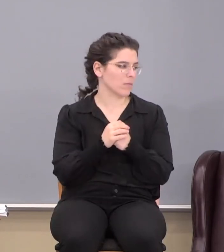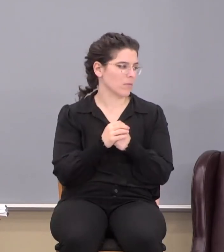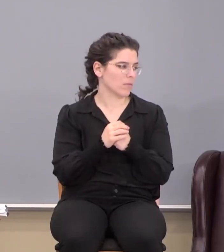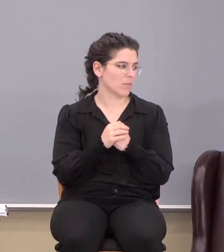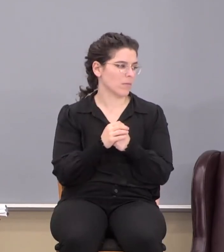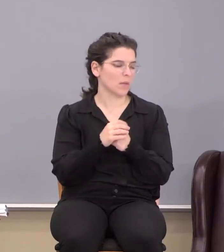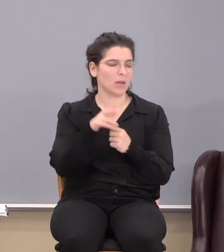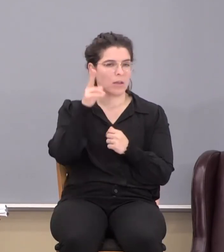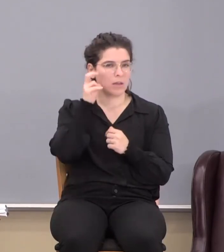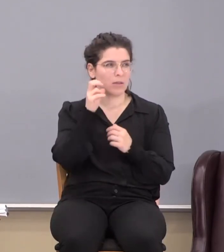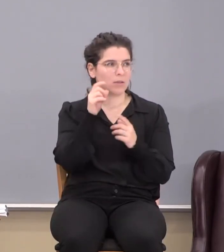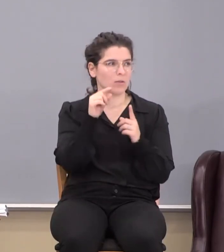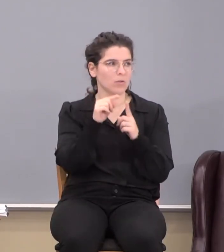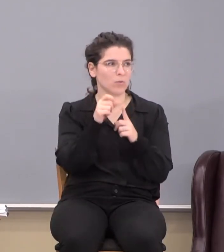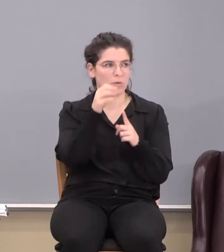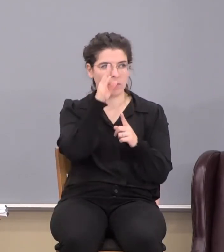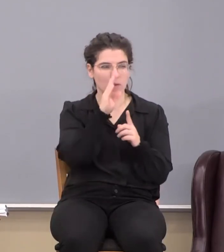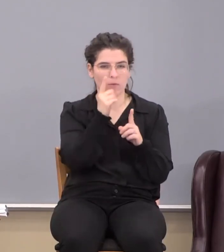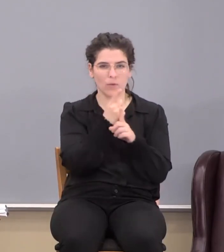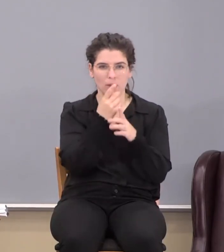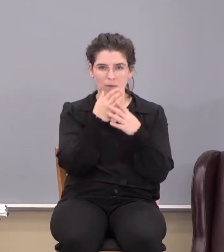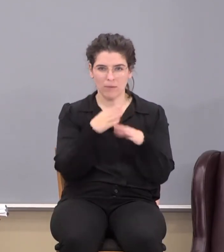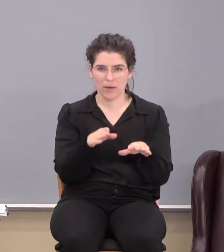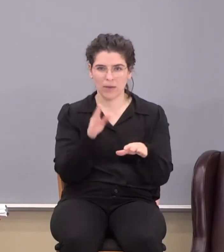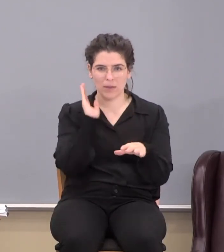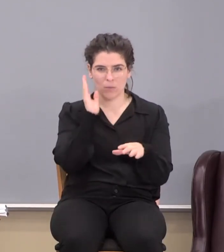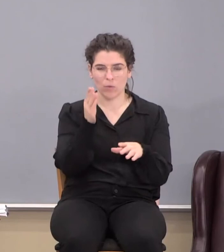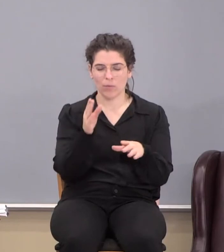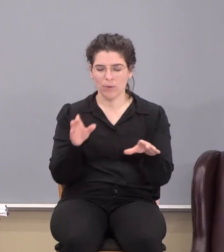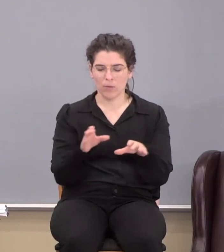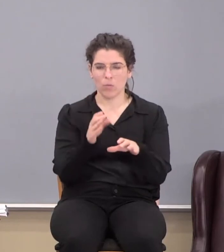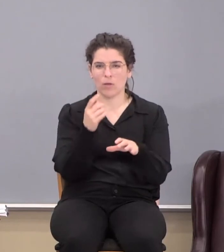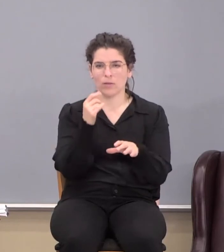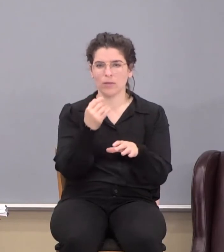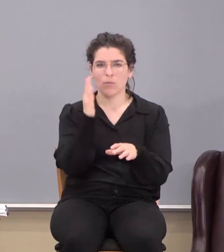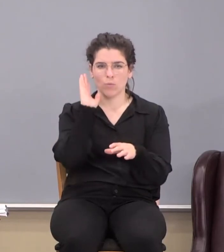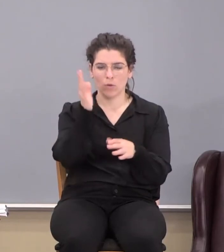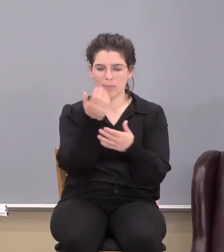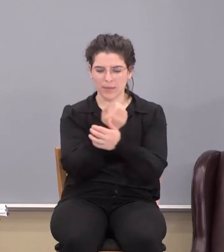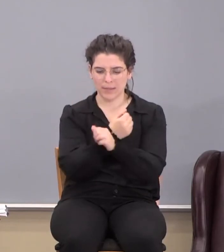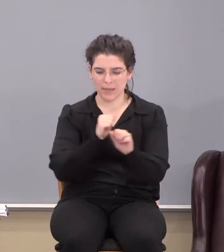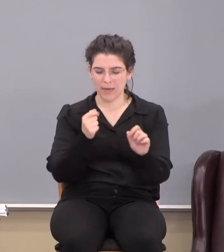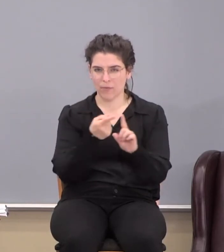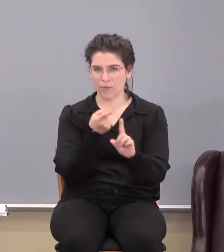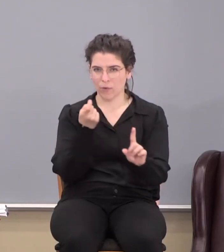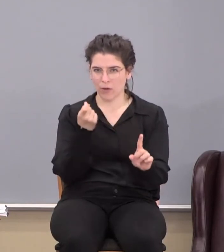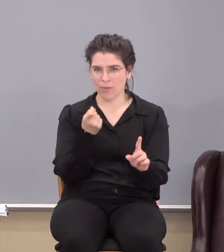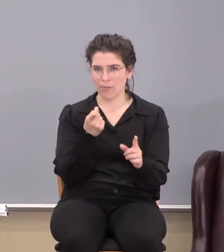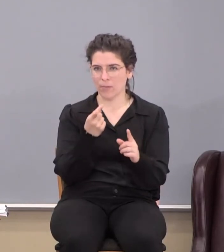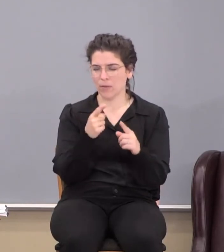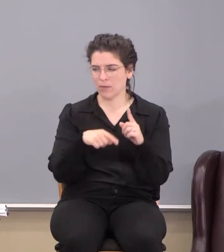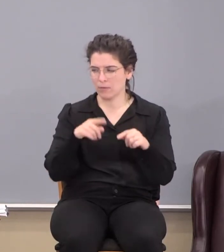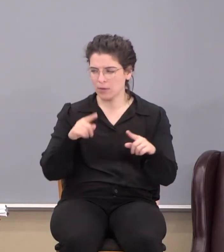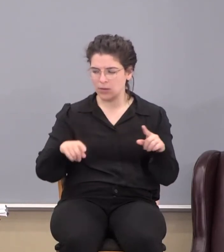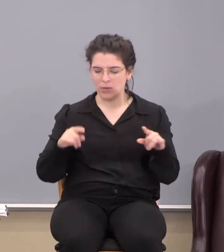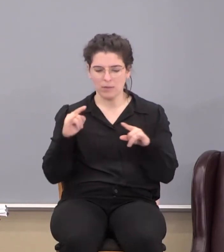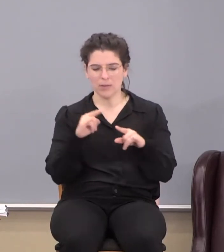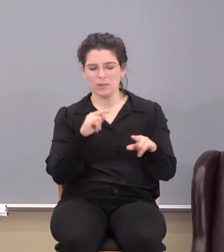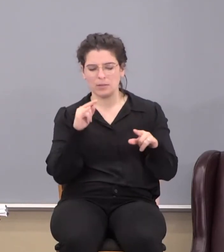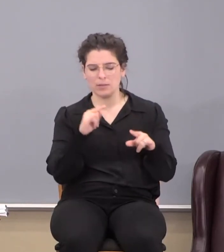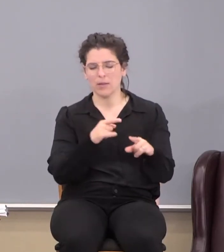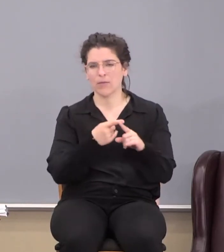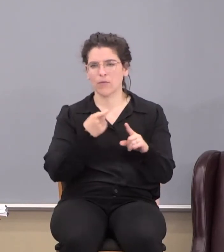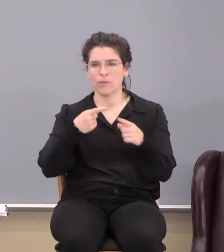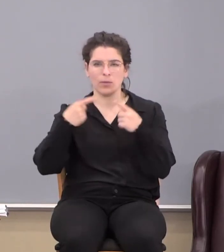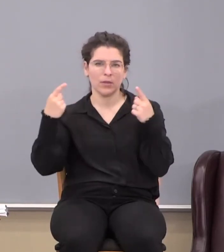to what the word of God says, they will be the ones that are saved from these various assaults of the adversary.